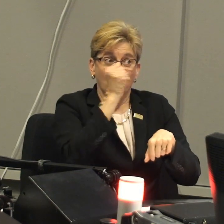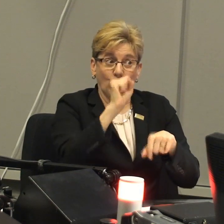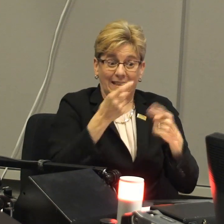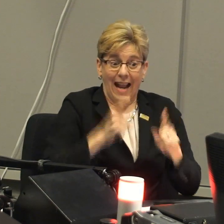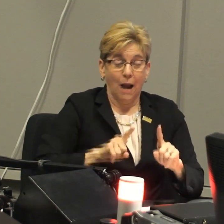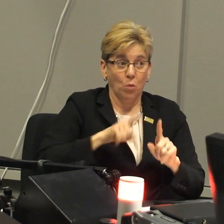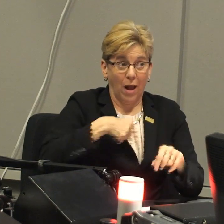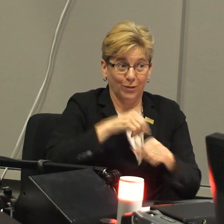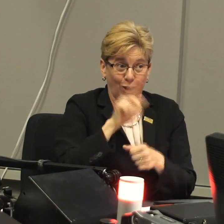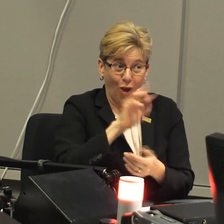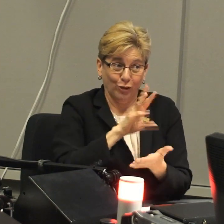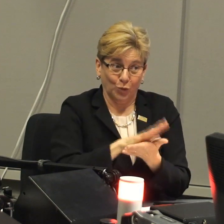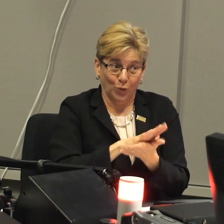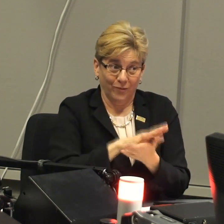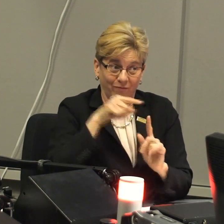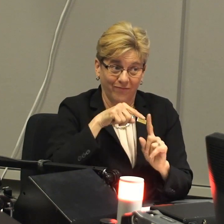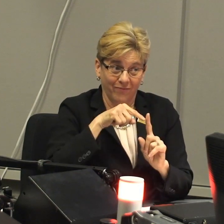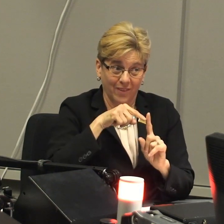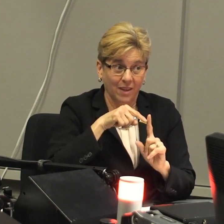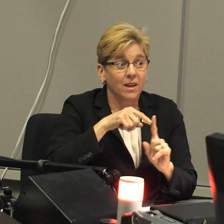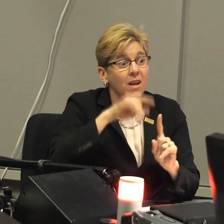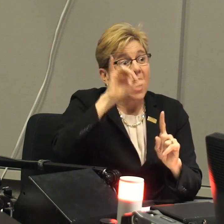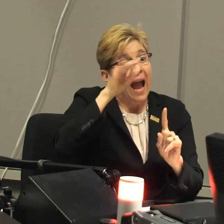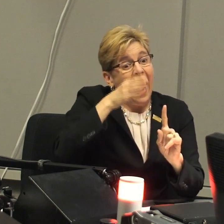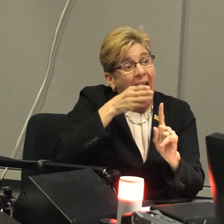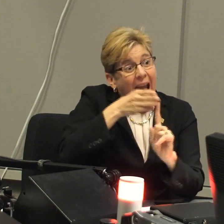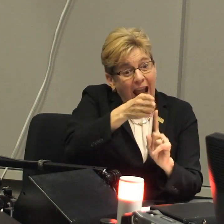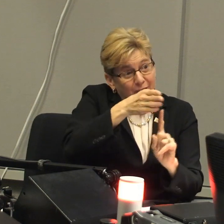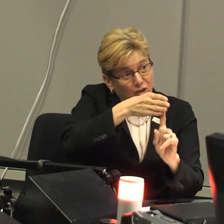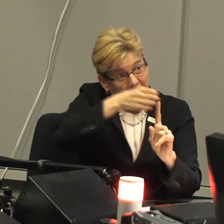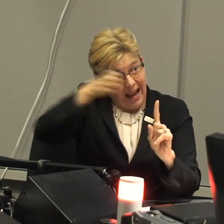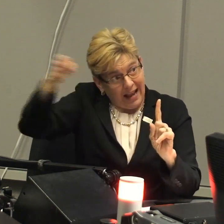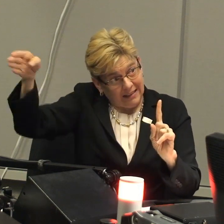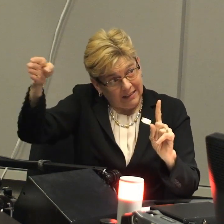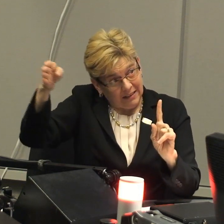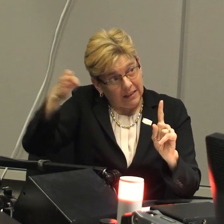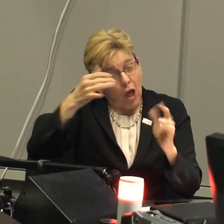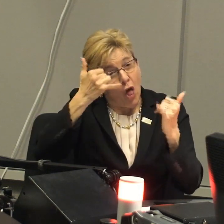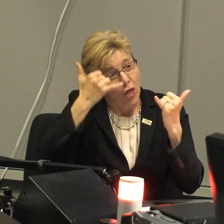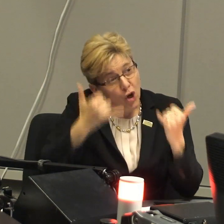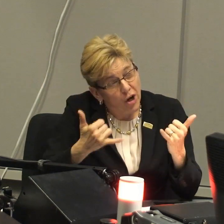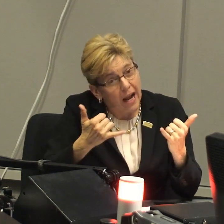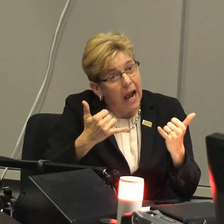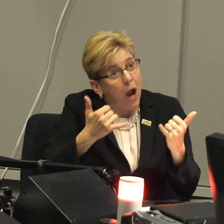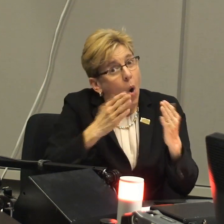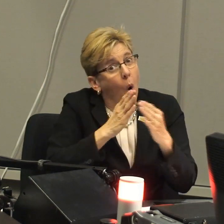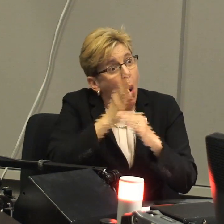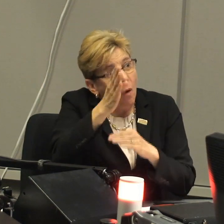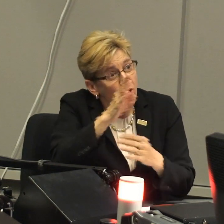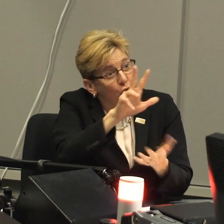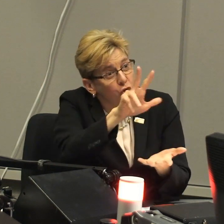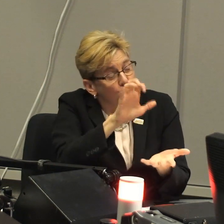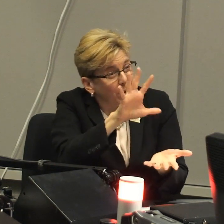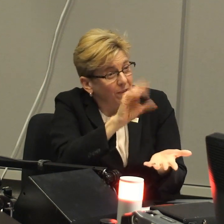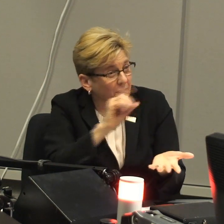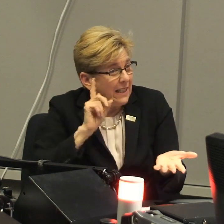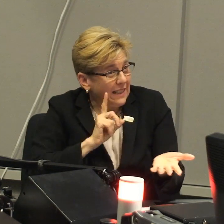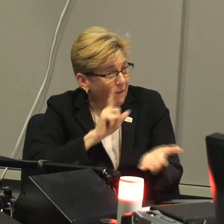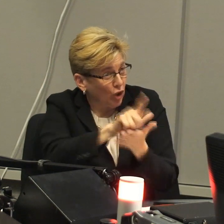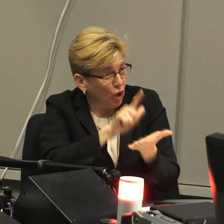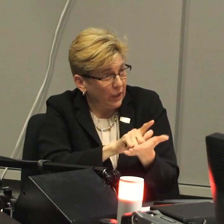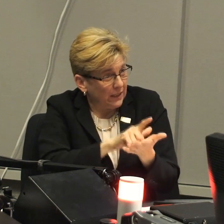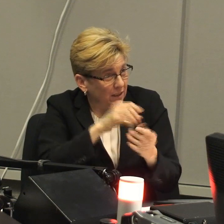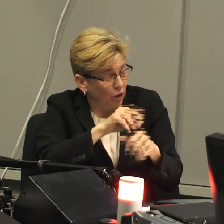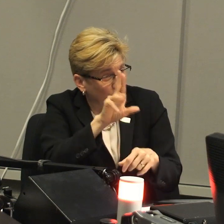time, and by the way, that protest happened while I was in law school. So shortly after that, there are now